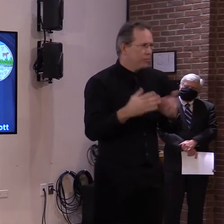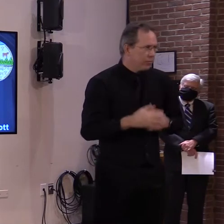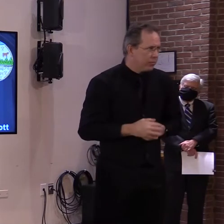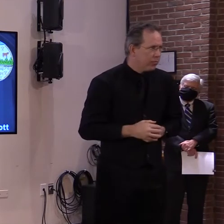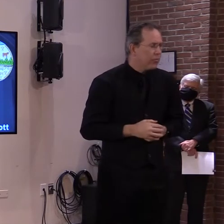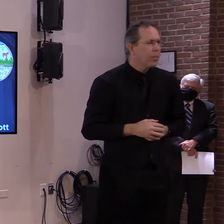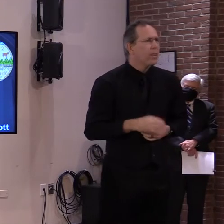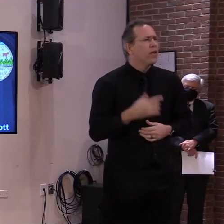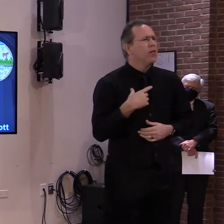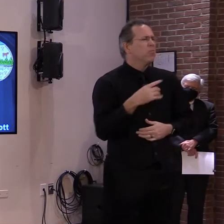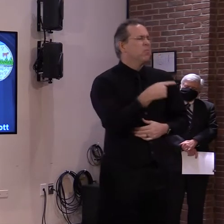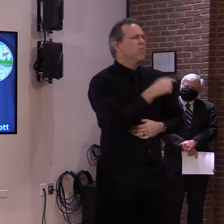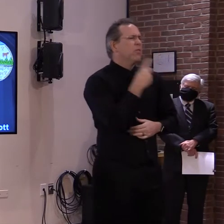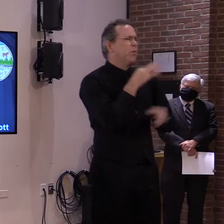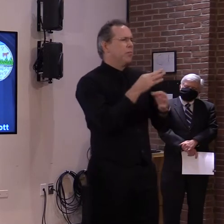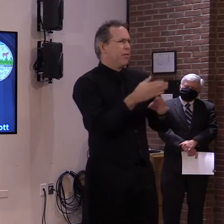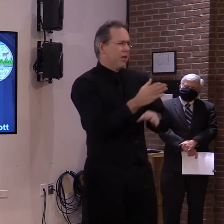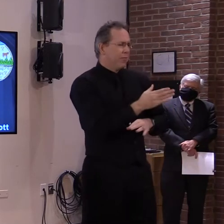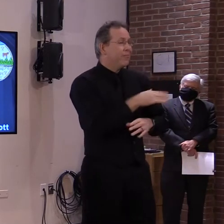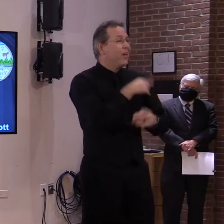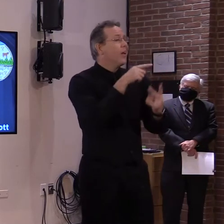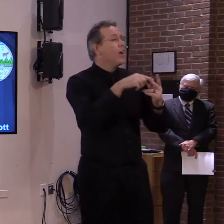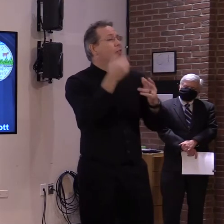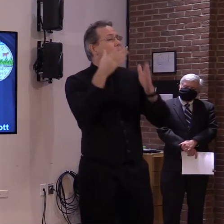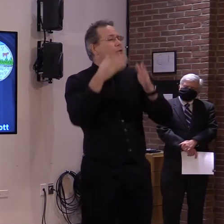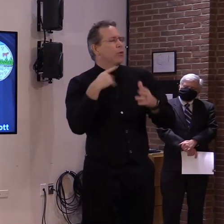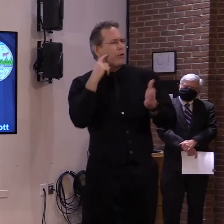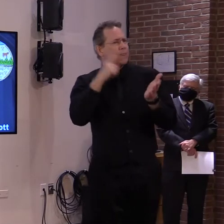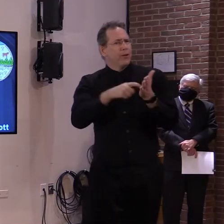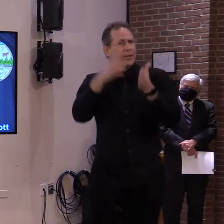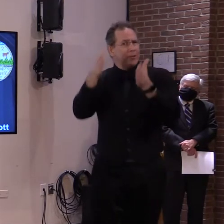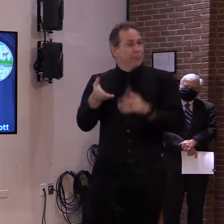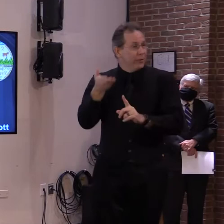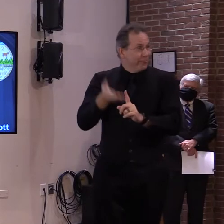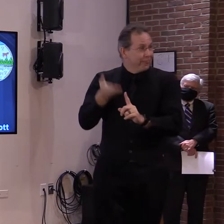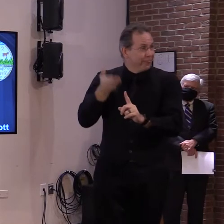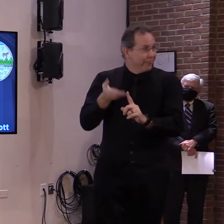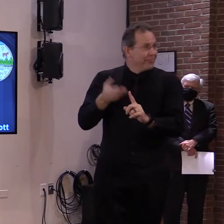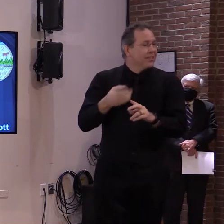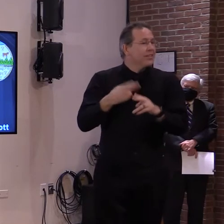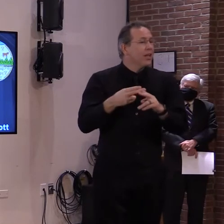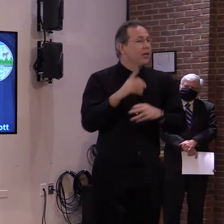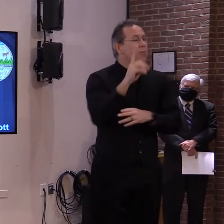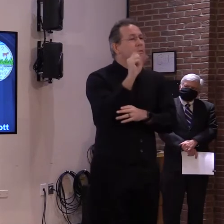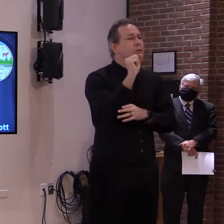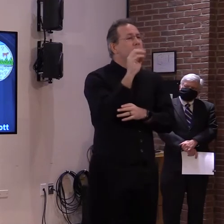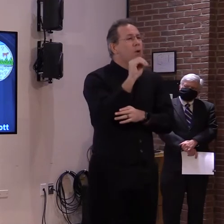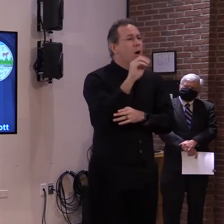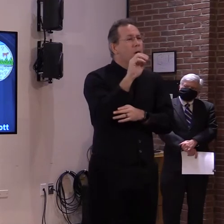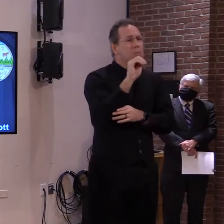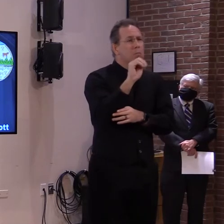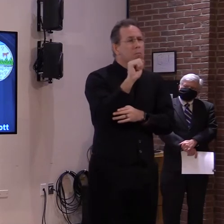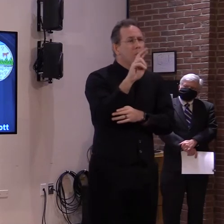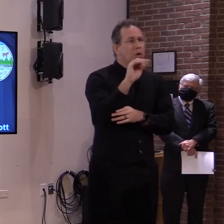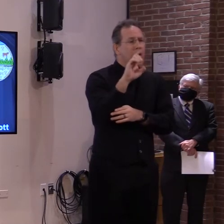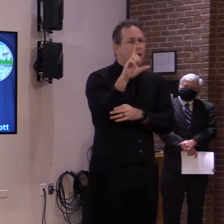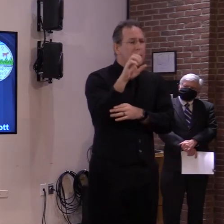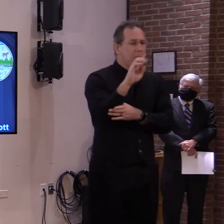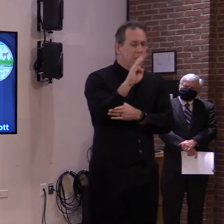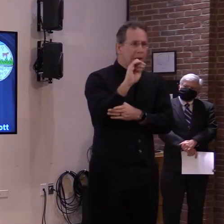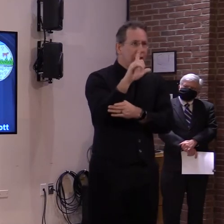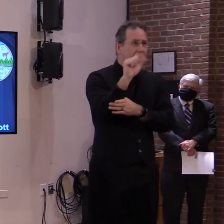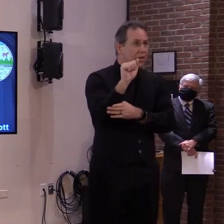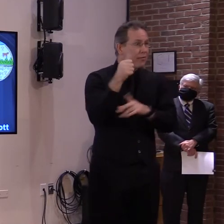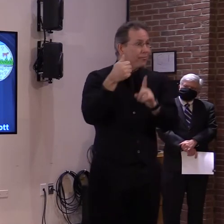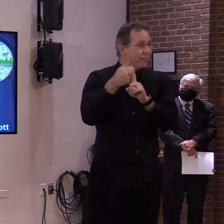continue to work so hard over the past few months. Don Marabella is an icon in the South Burlington School